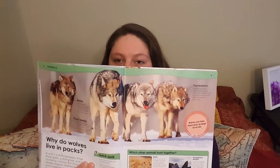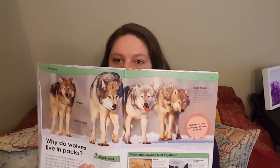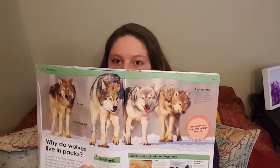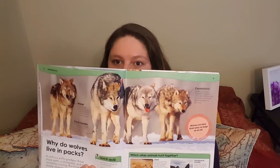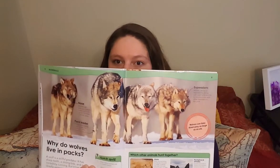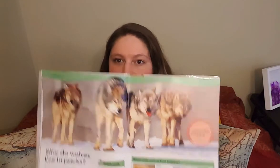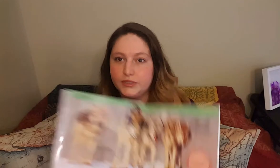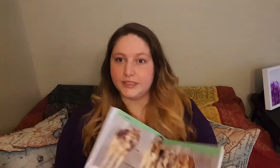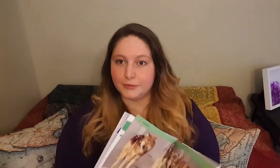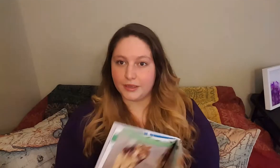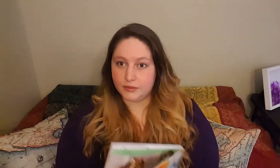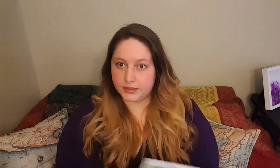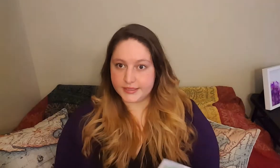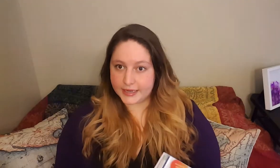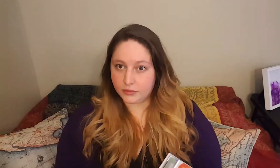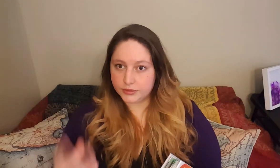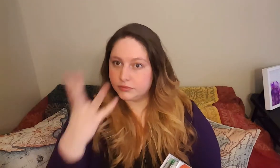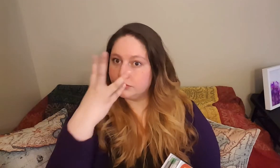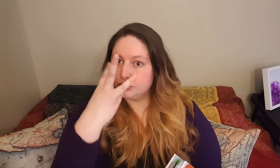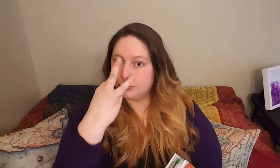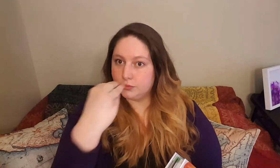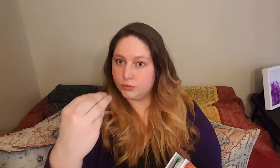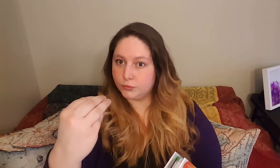with wolves we think about the snout. So wolf.